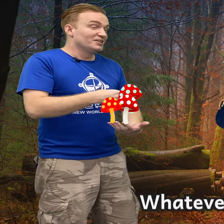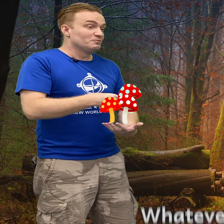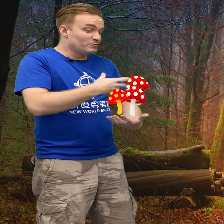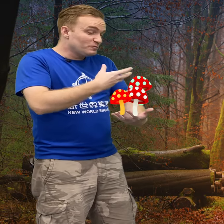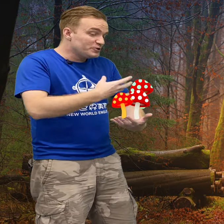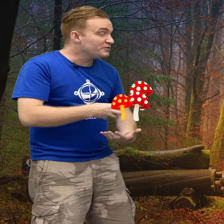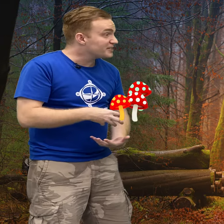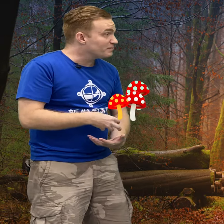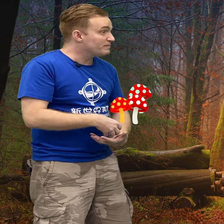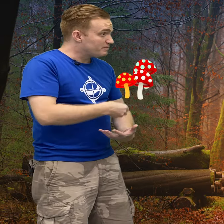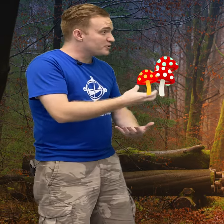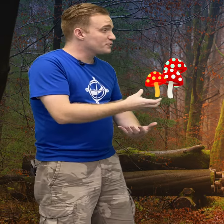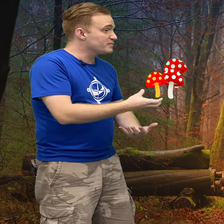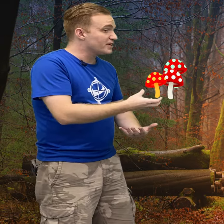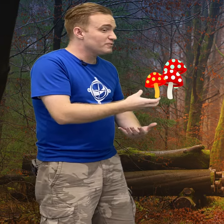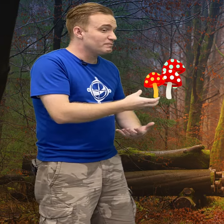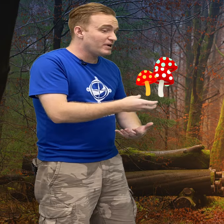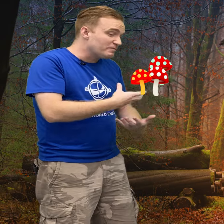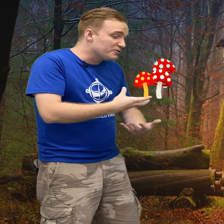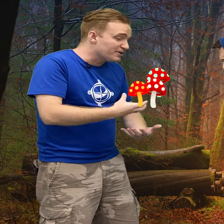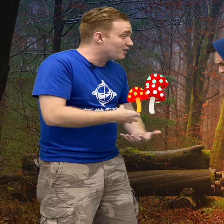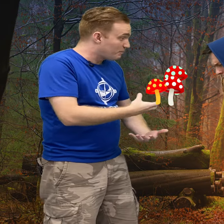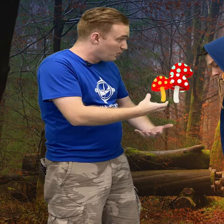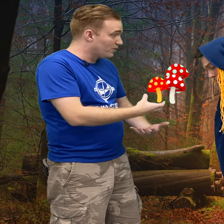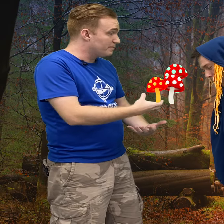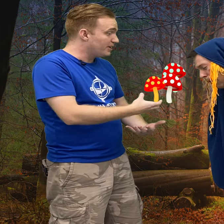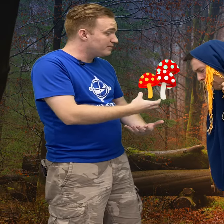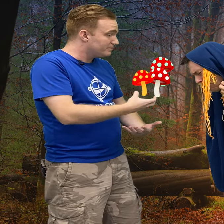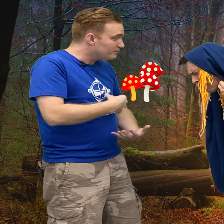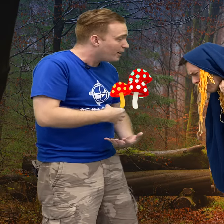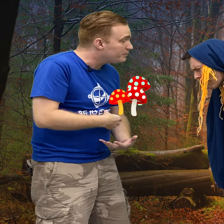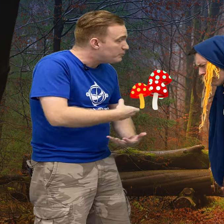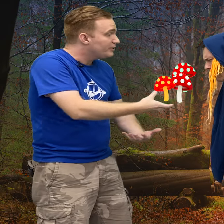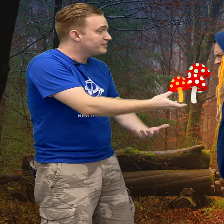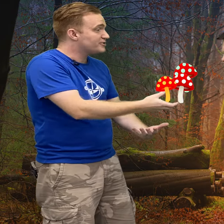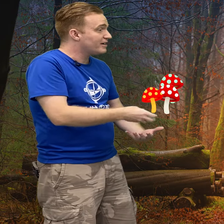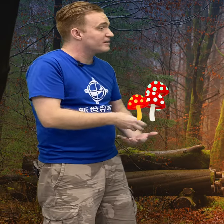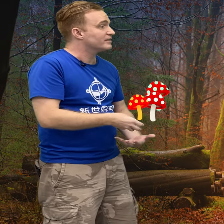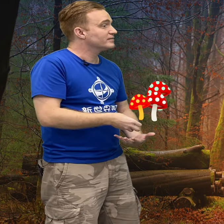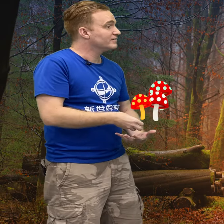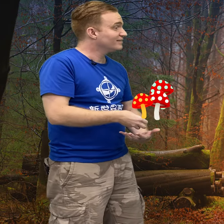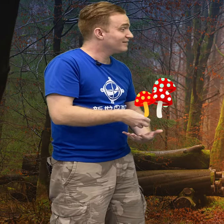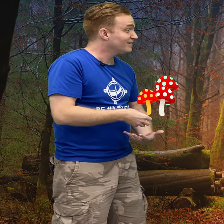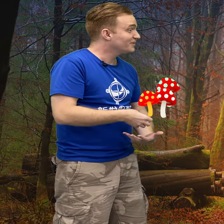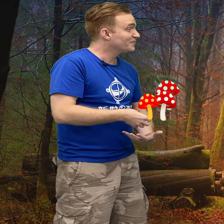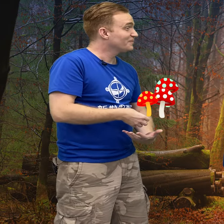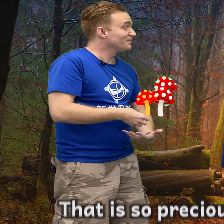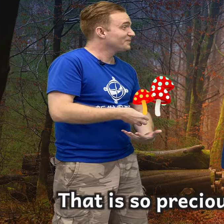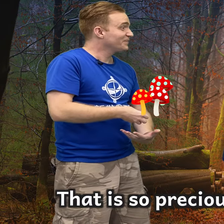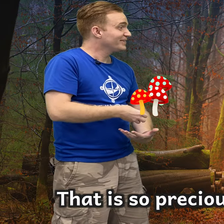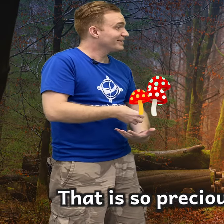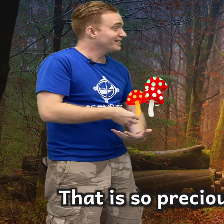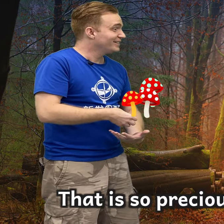Well, would you like some of my mushrooms? My mother and I are poor, but I would be willing to share. Oh, that's so